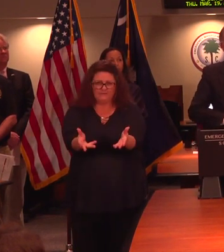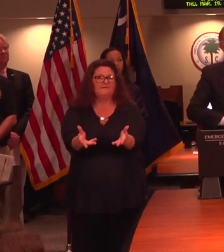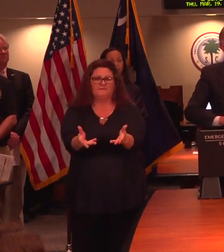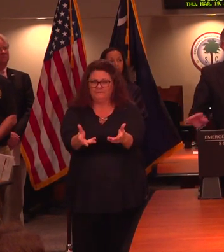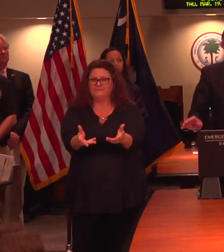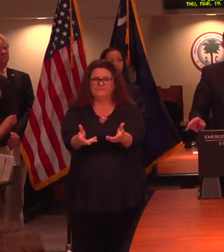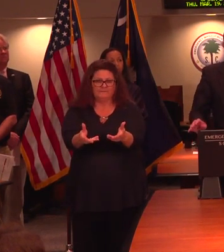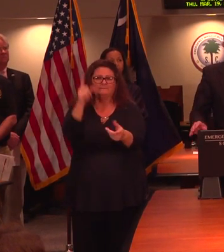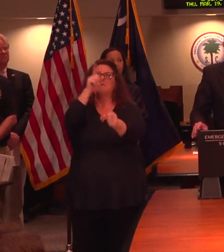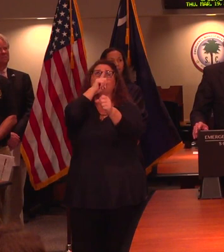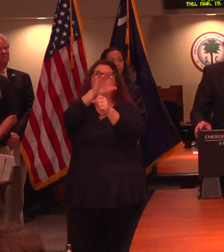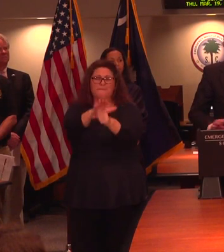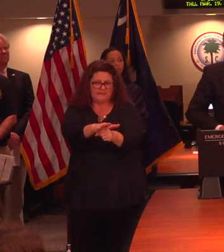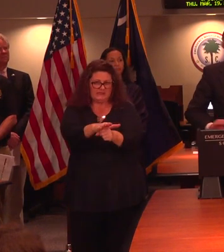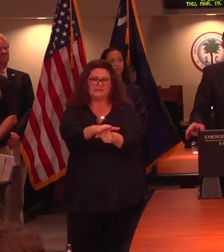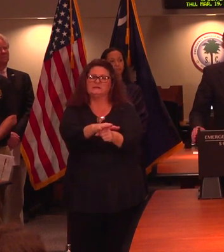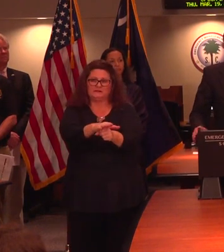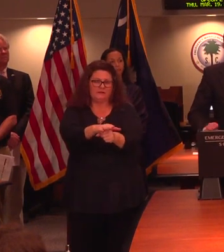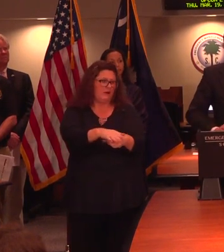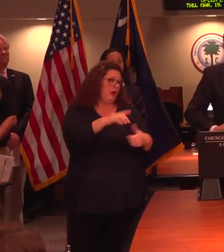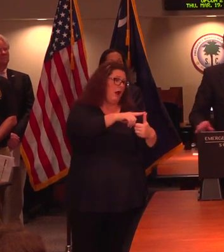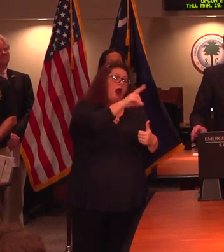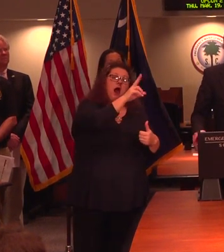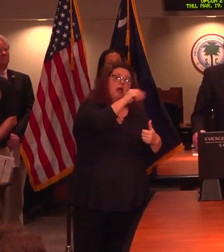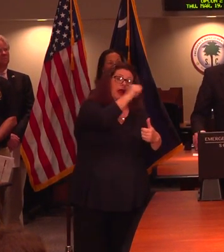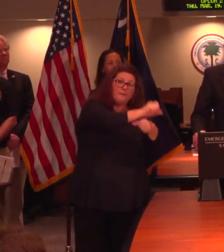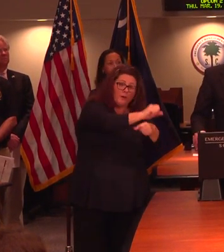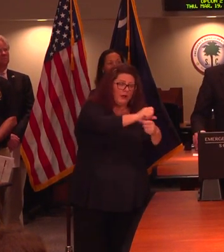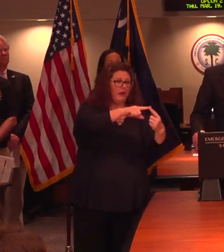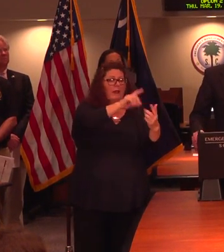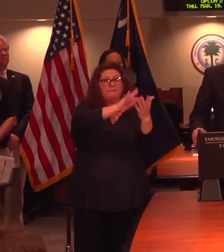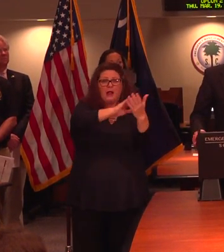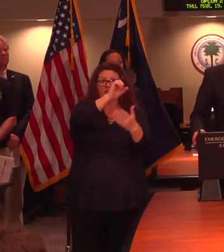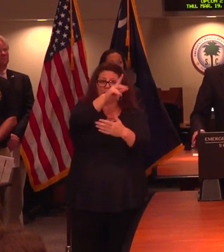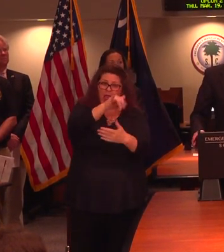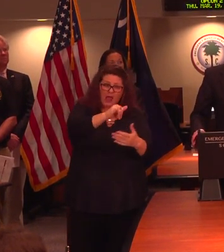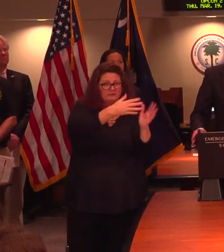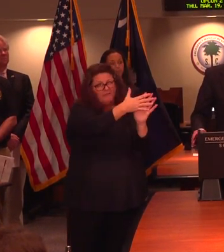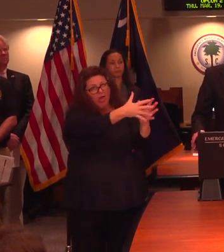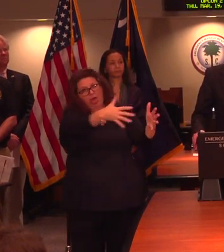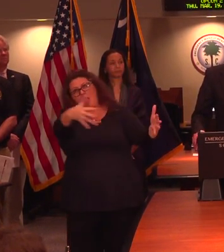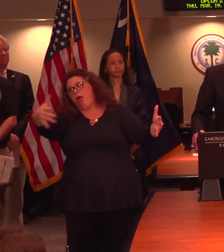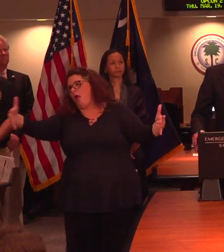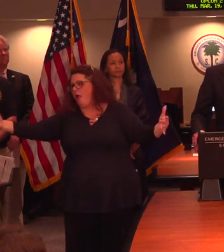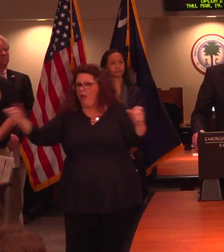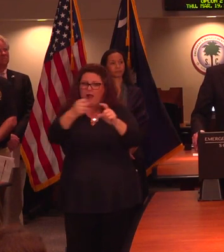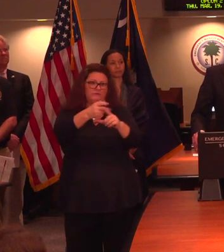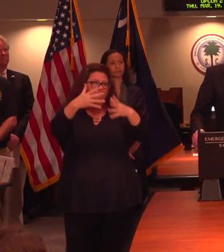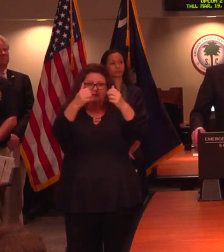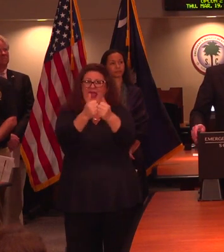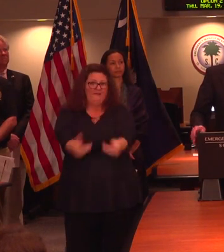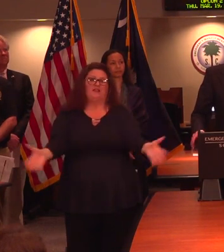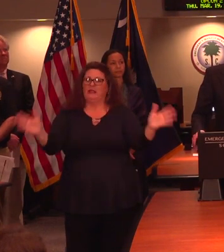to include things across the board, from unemployment to medical supplies. But we have to be calm. We